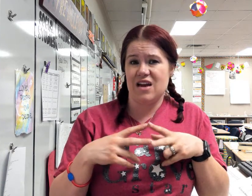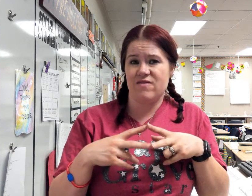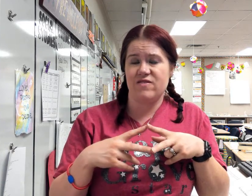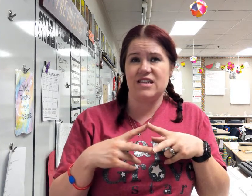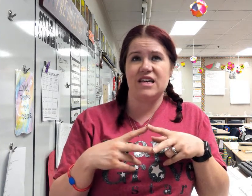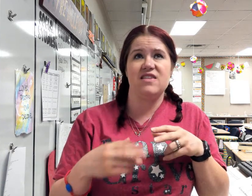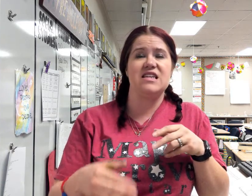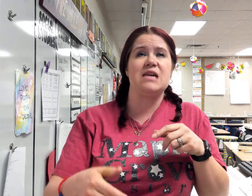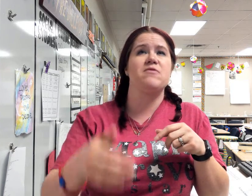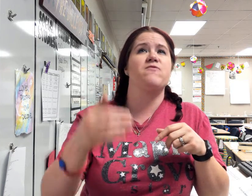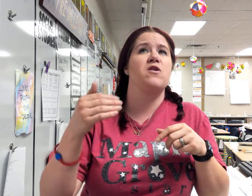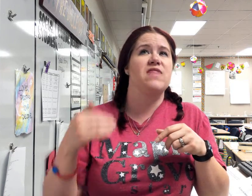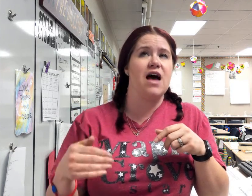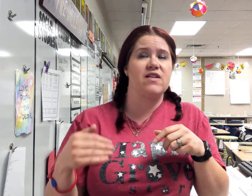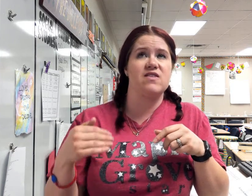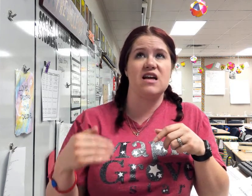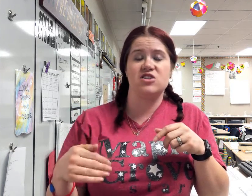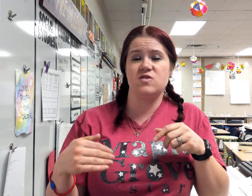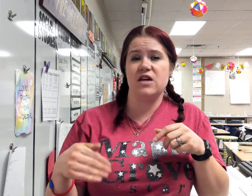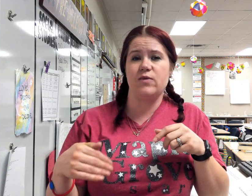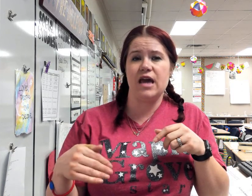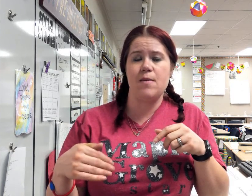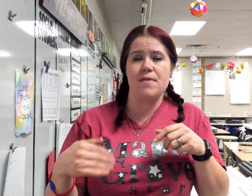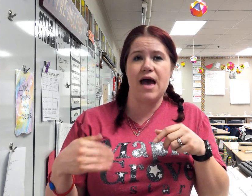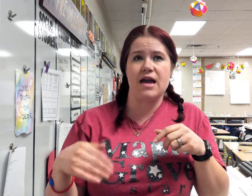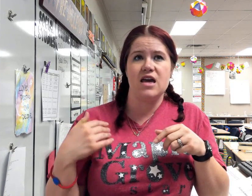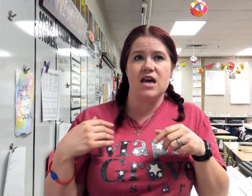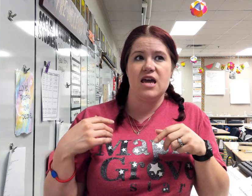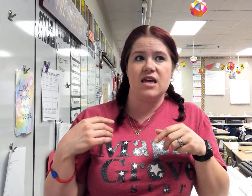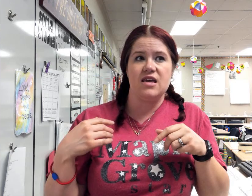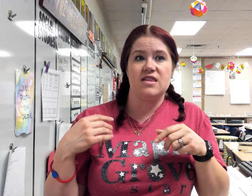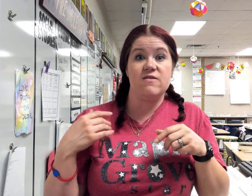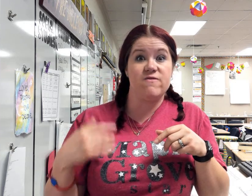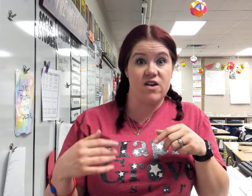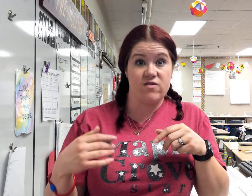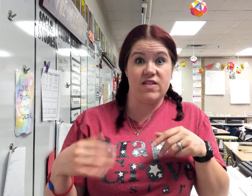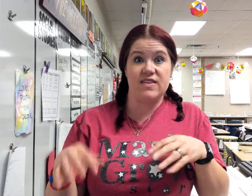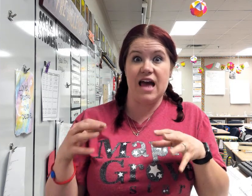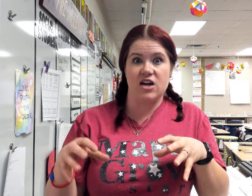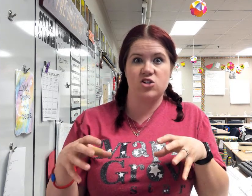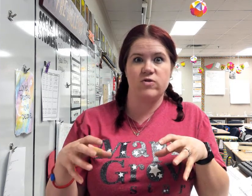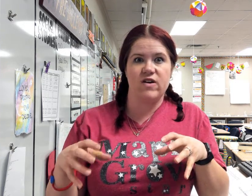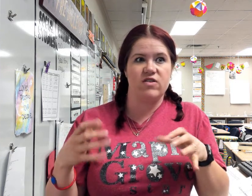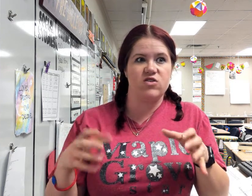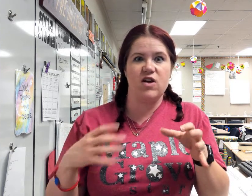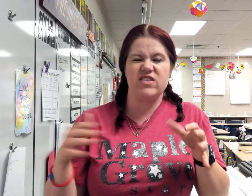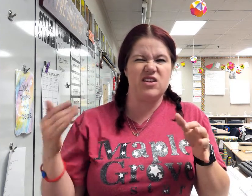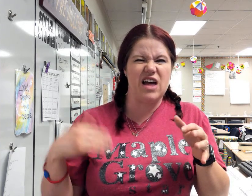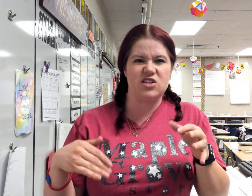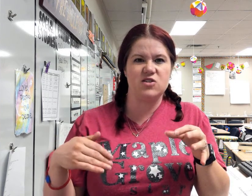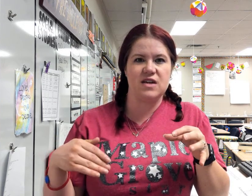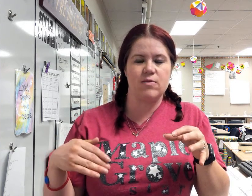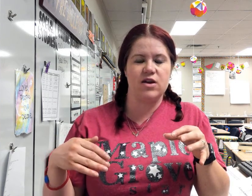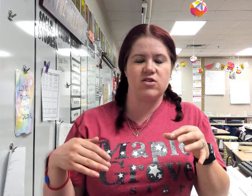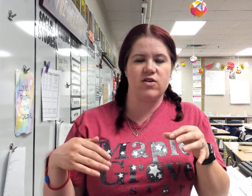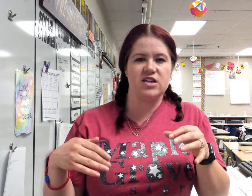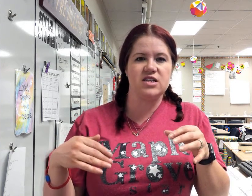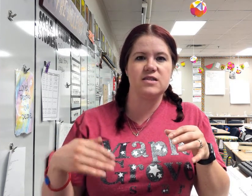9 15. The day before that, that's that Tuesday we come back, is the fun run. That's the actual fun run. So you have until that Tuesday to make your donations.